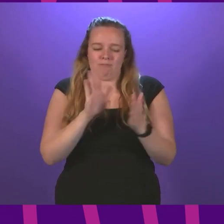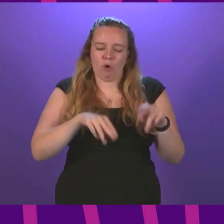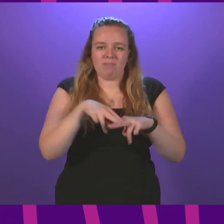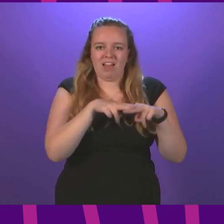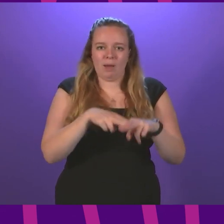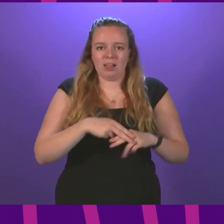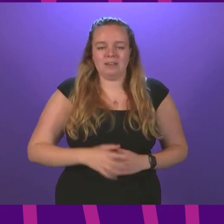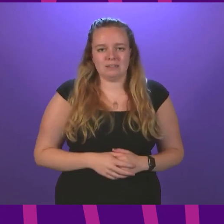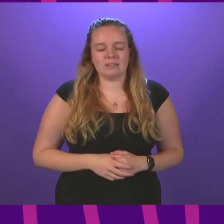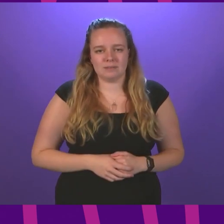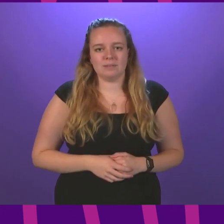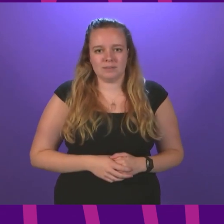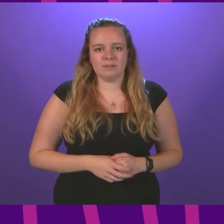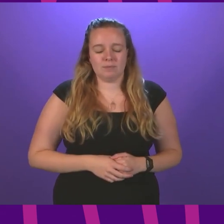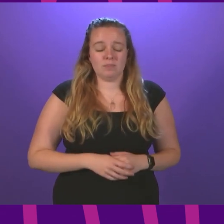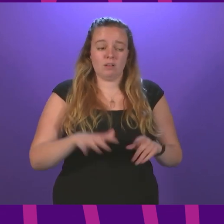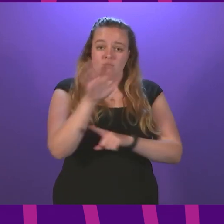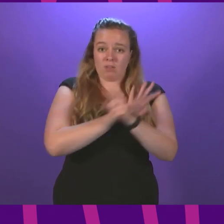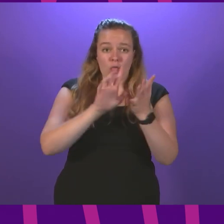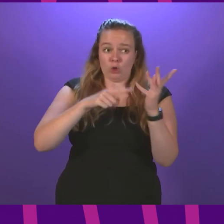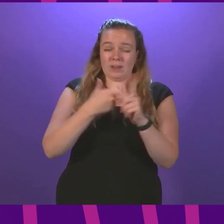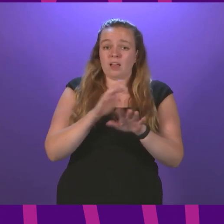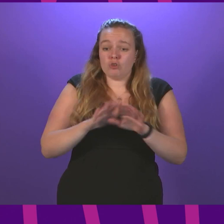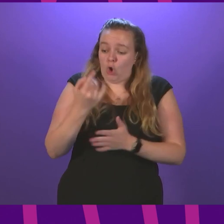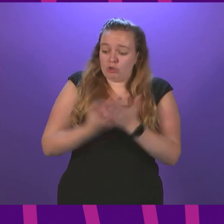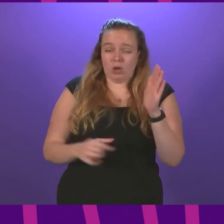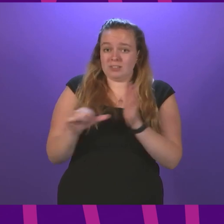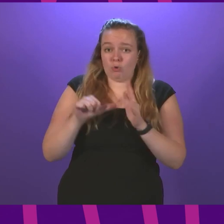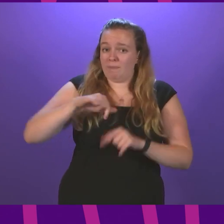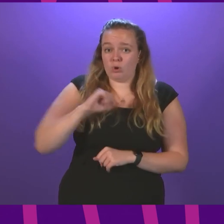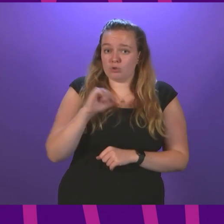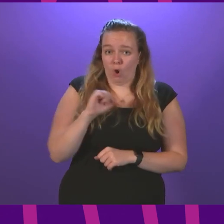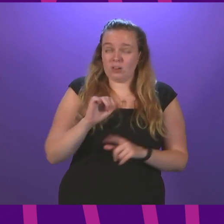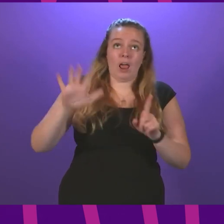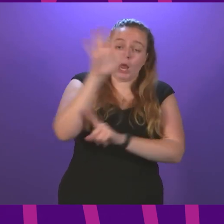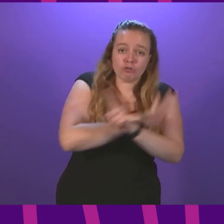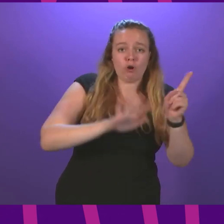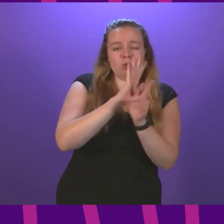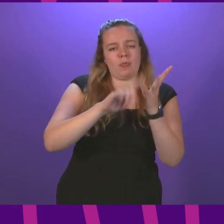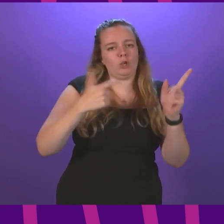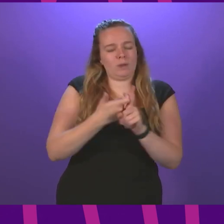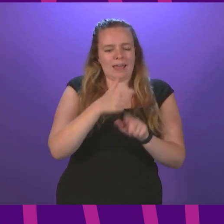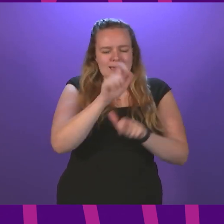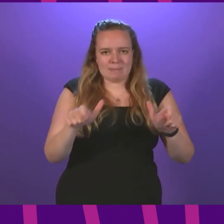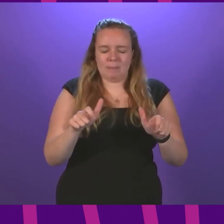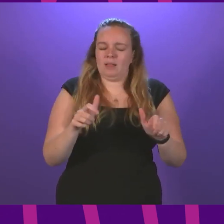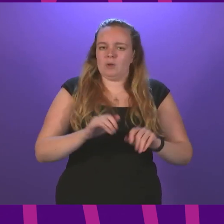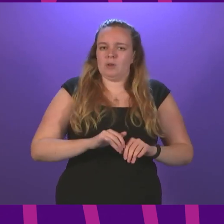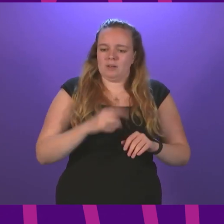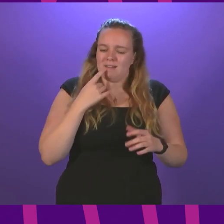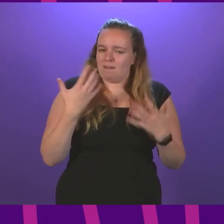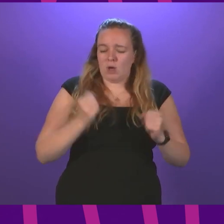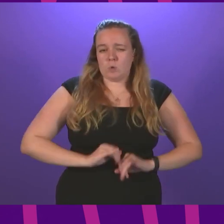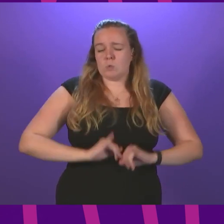families. Across the UK, and this isn't just an issue for Scotland, across the UK, whilst people are facing a perfect